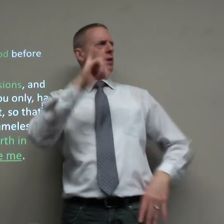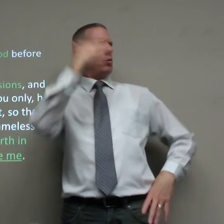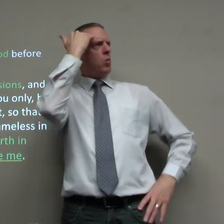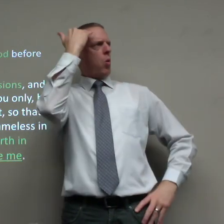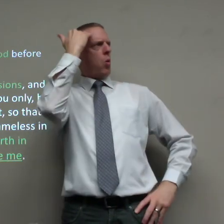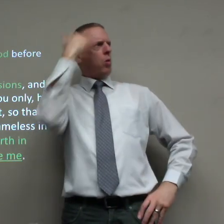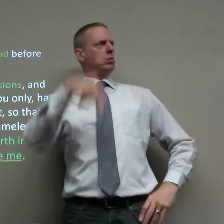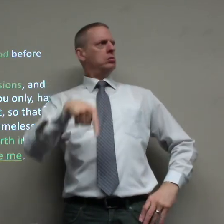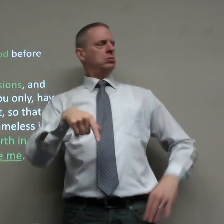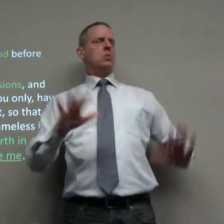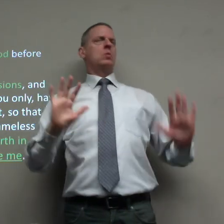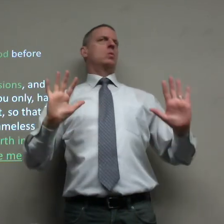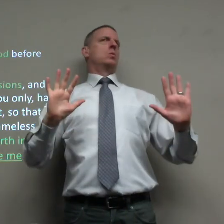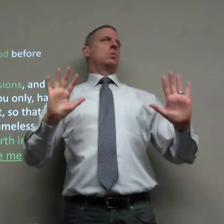David recognized him